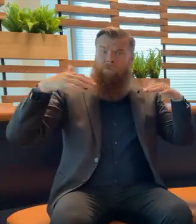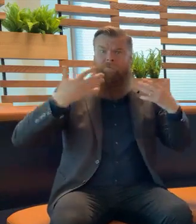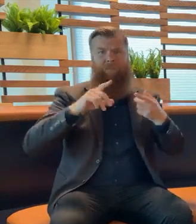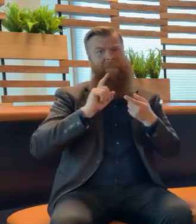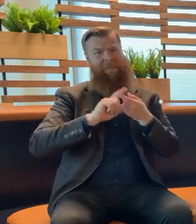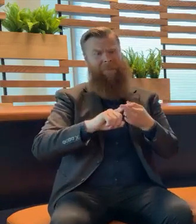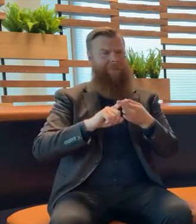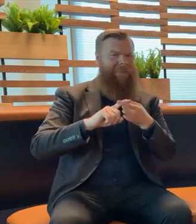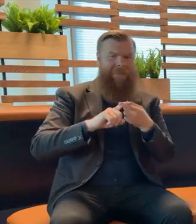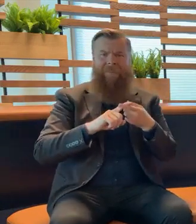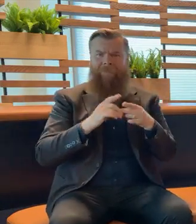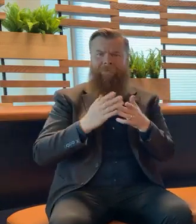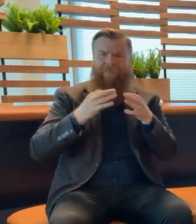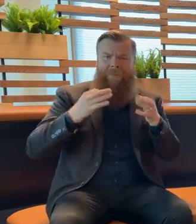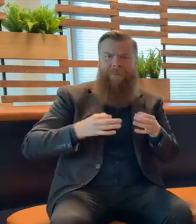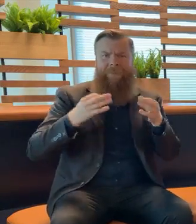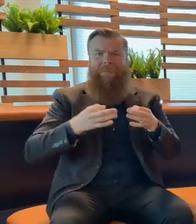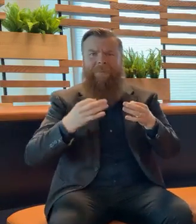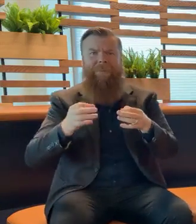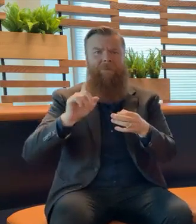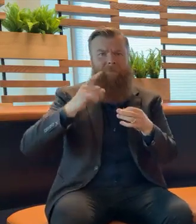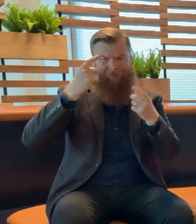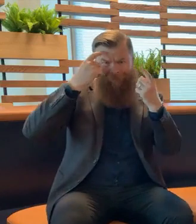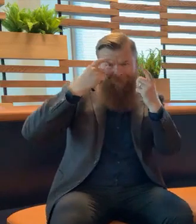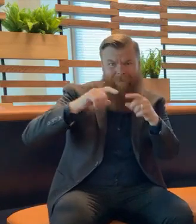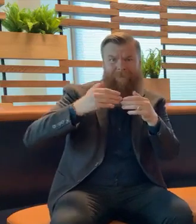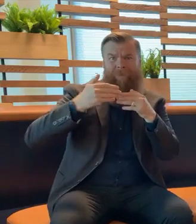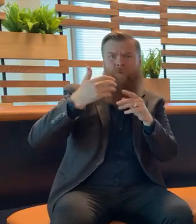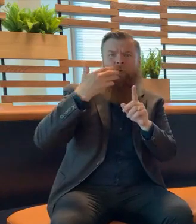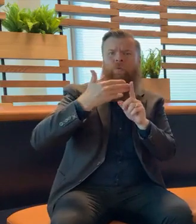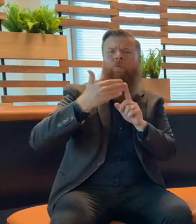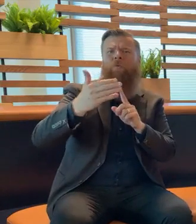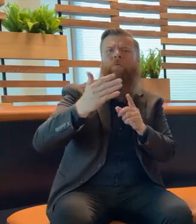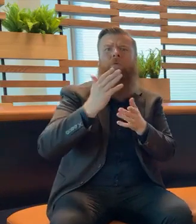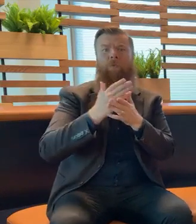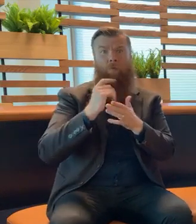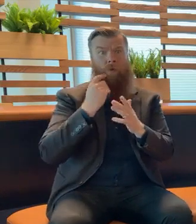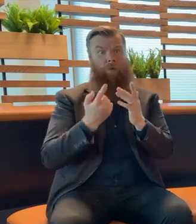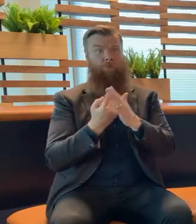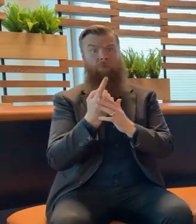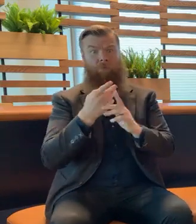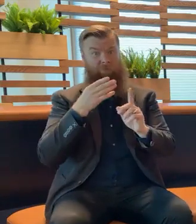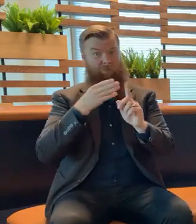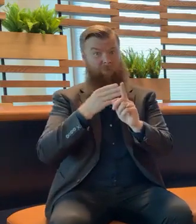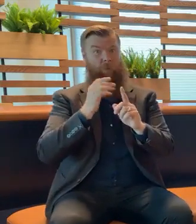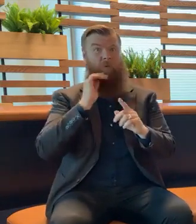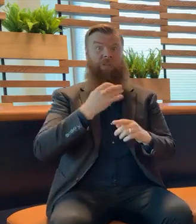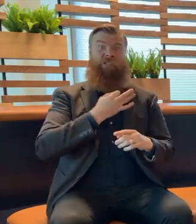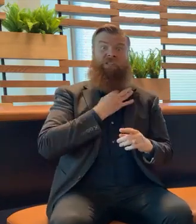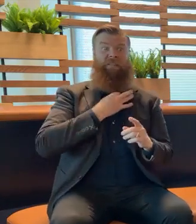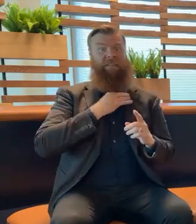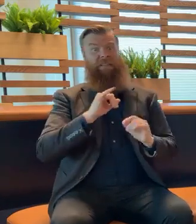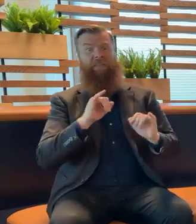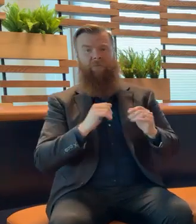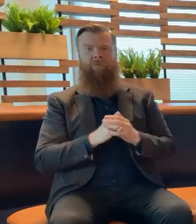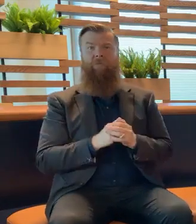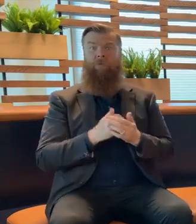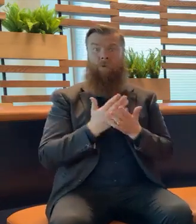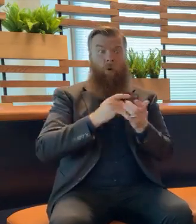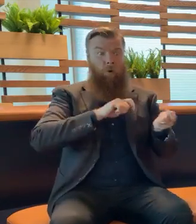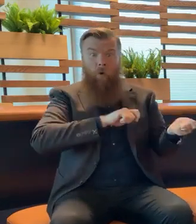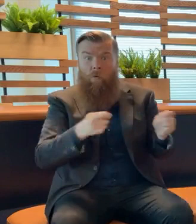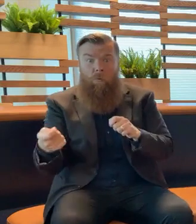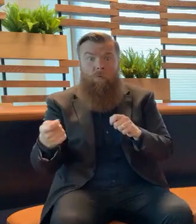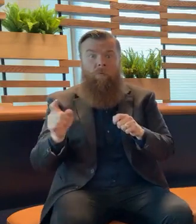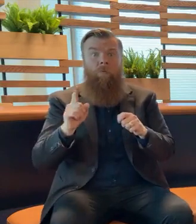only related to those high risk settings for the time being. Will more lockdowns be necessary for Omicron? I really hope not.